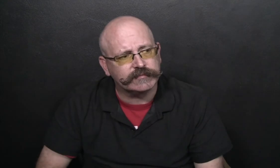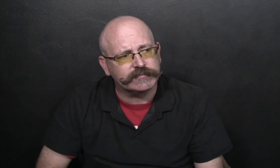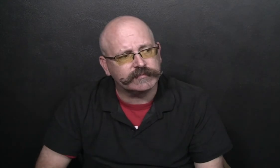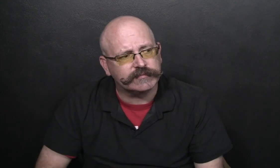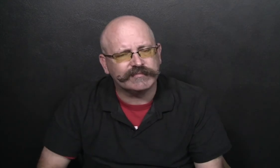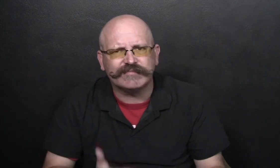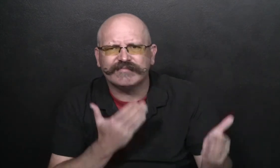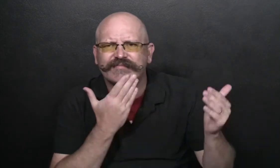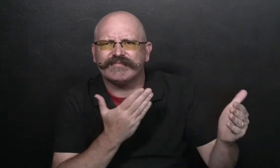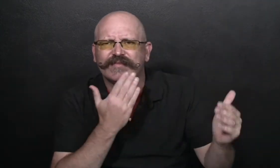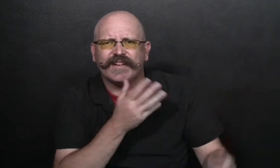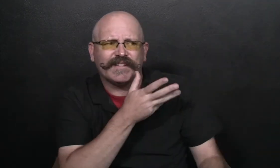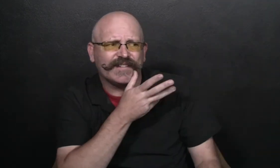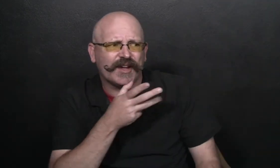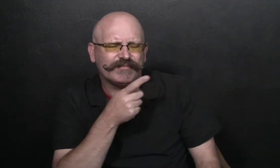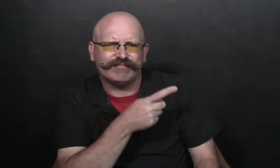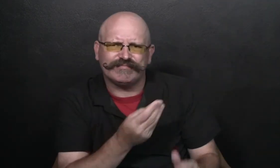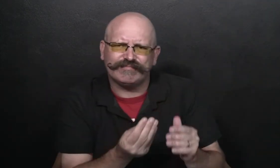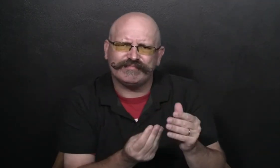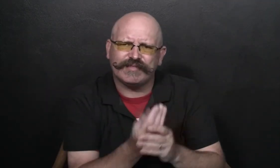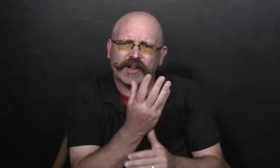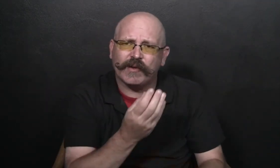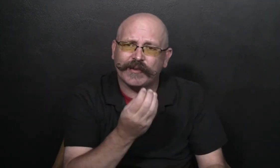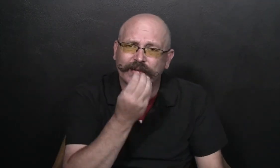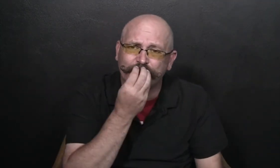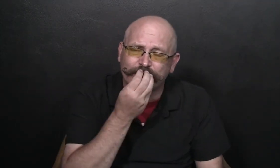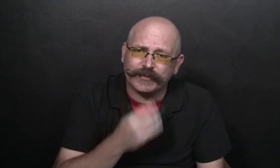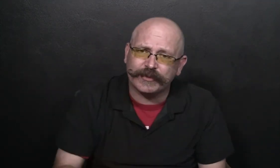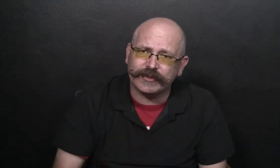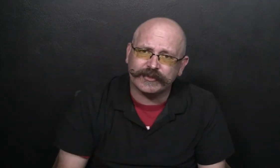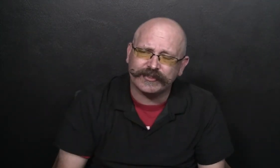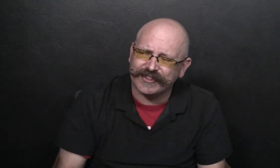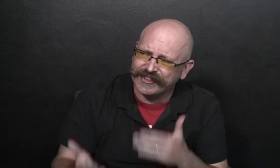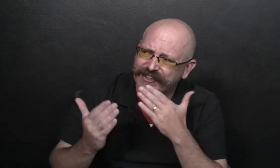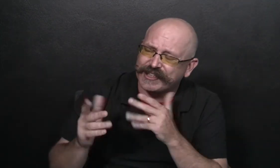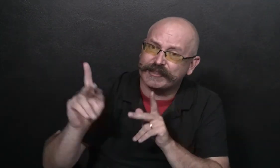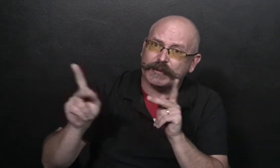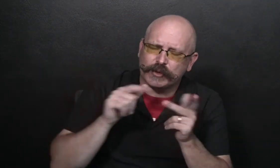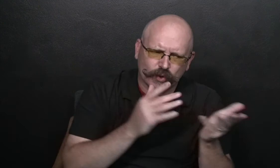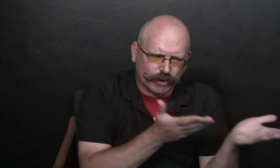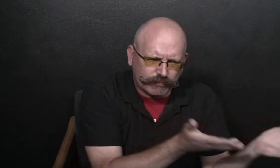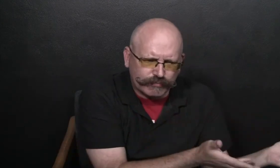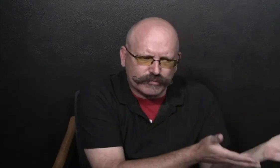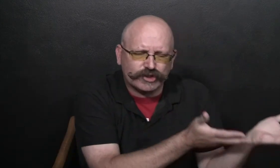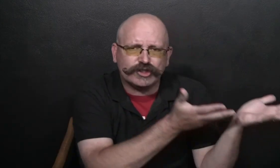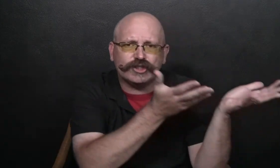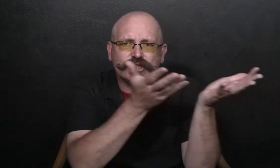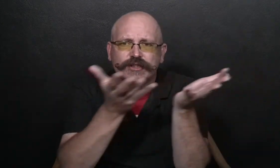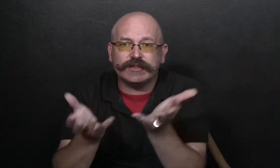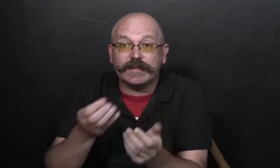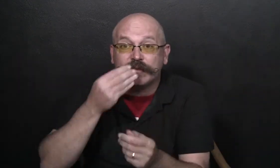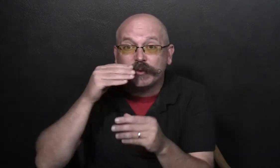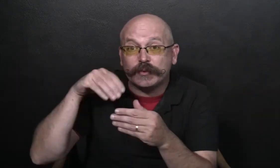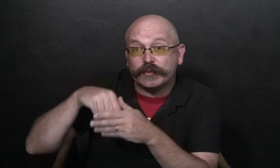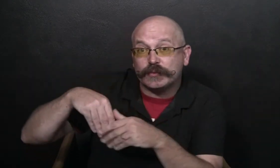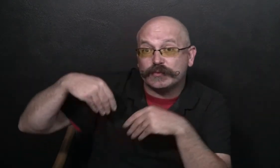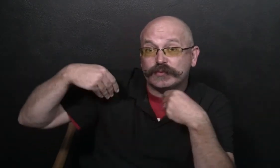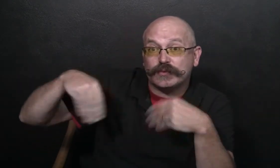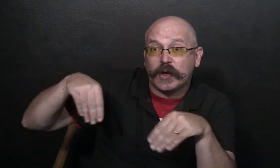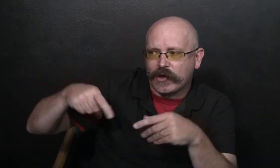For farmers who grew the food For those who made sure stores had food